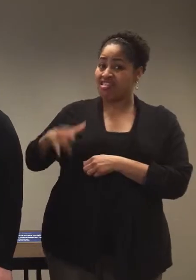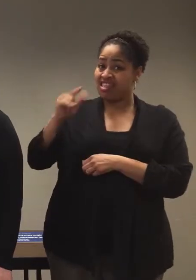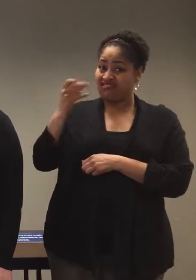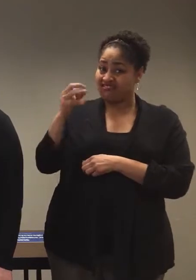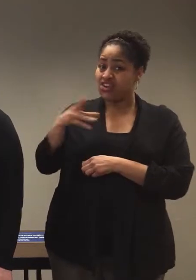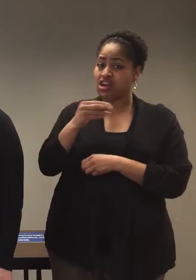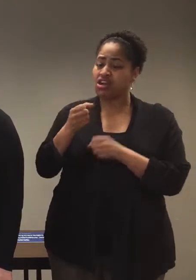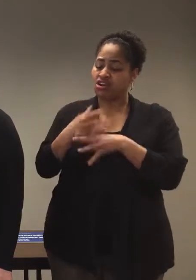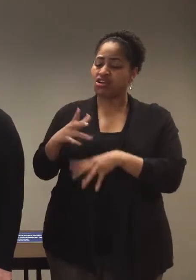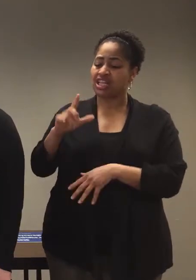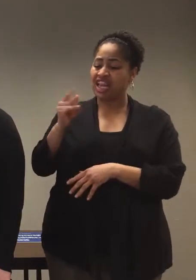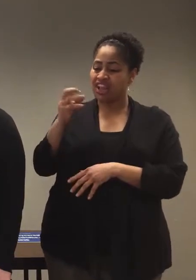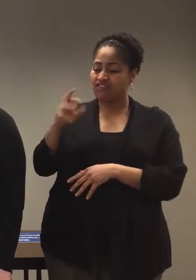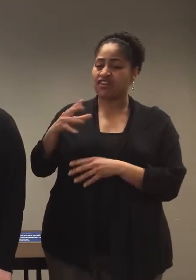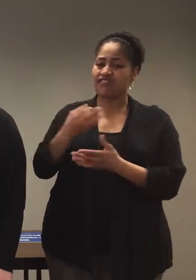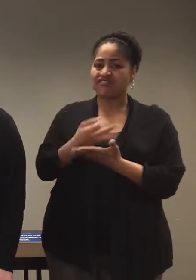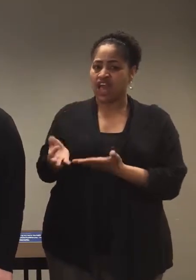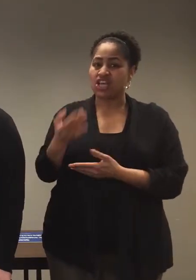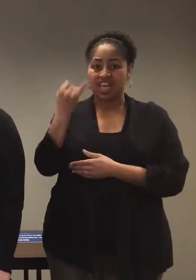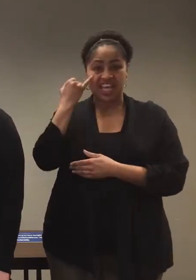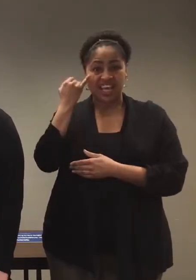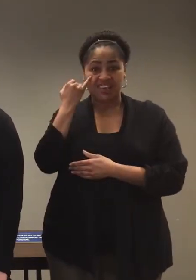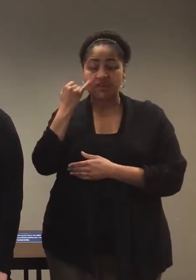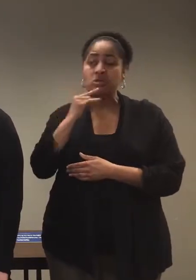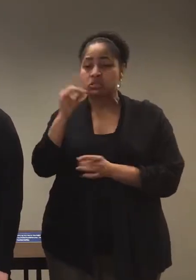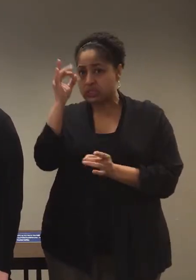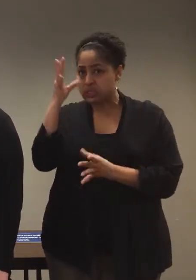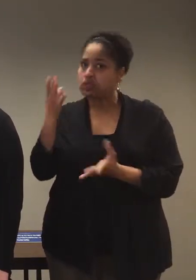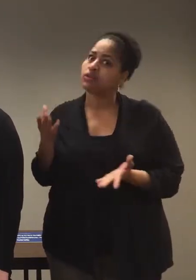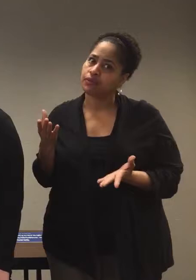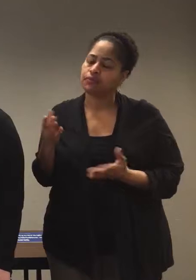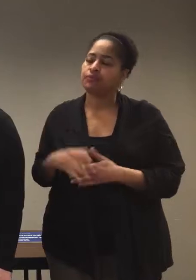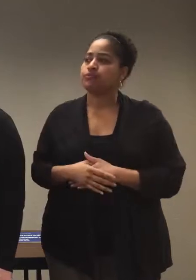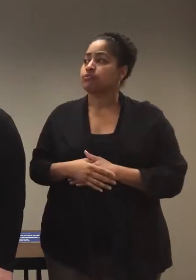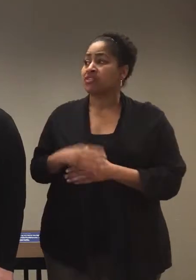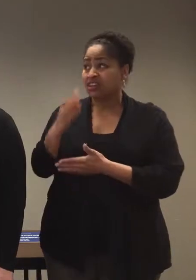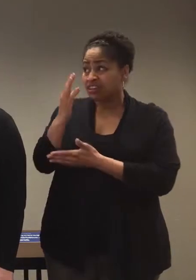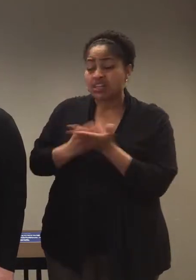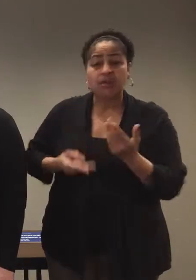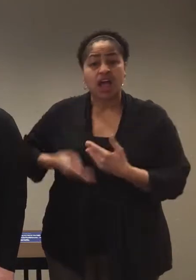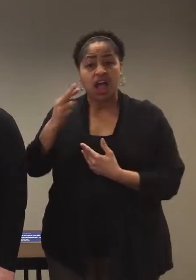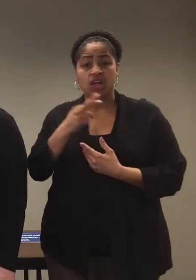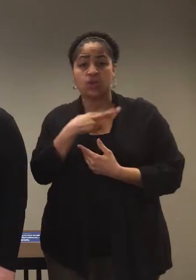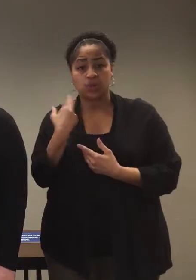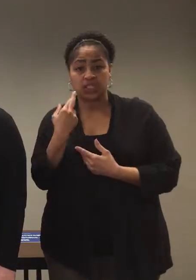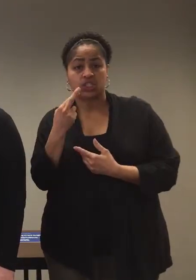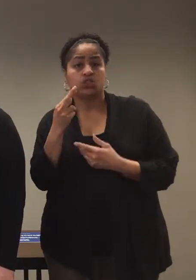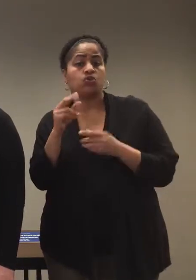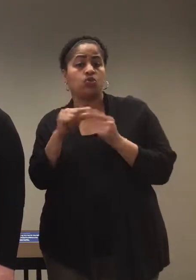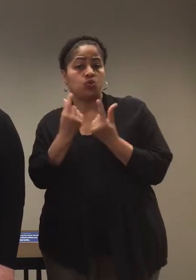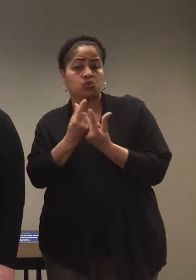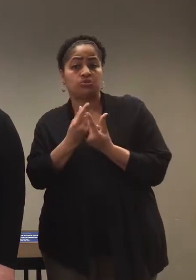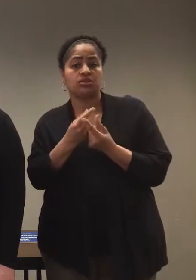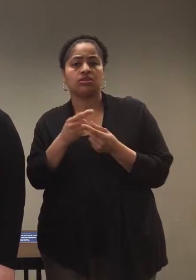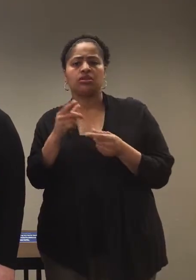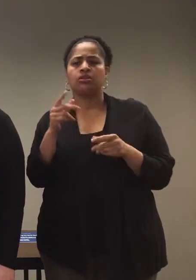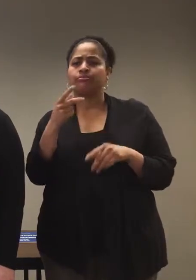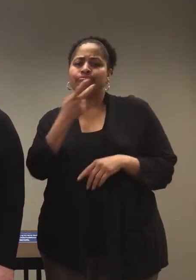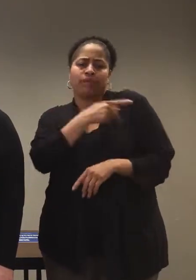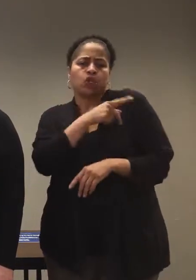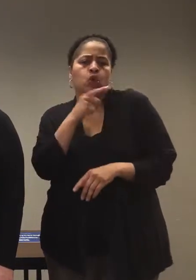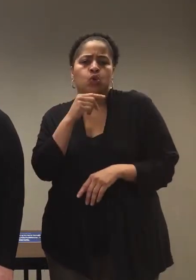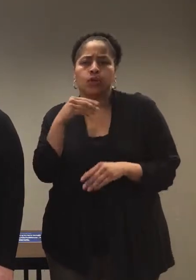actually cause liver failure if it gets significant enough. There are some high-risk groups, so patients who are incarcerated,